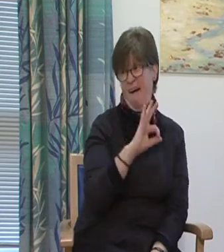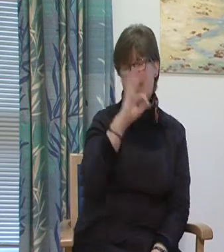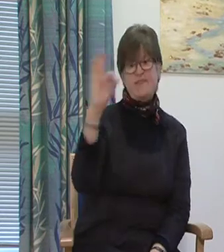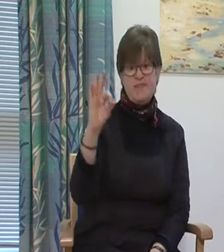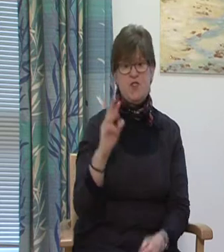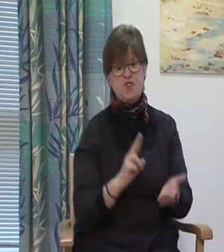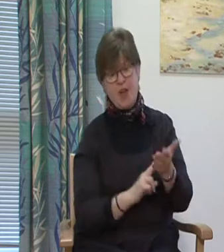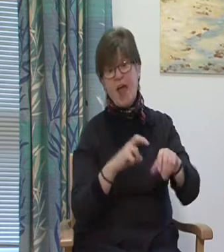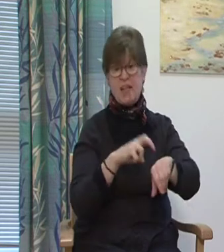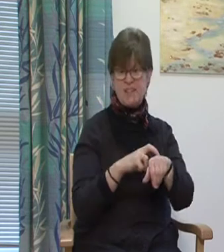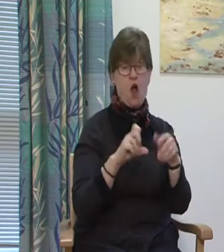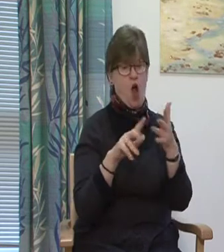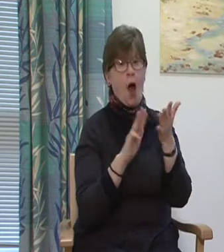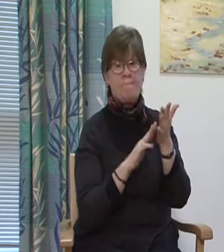case.